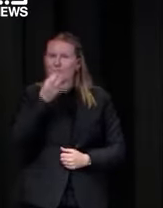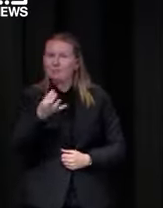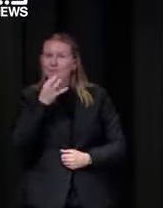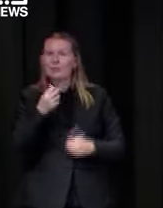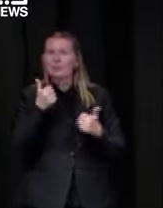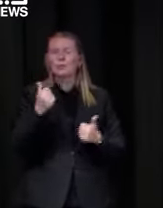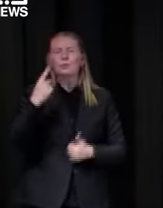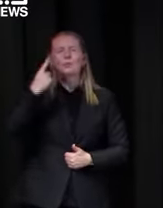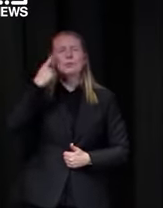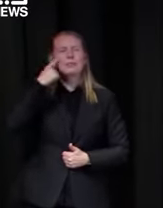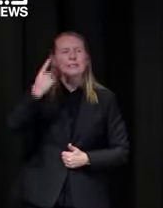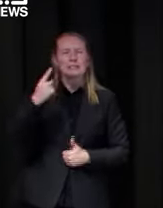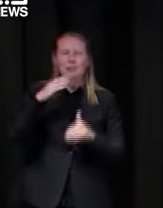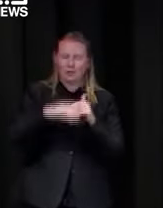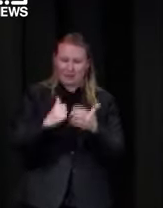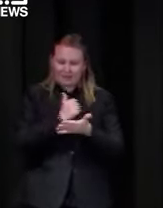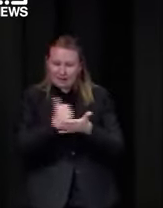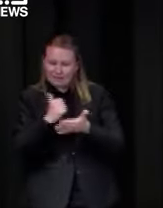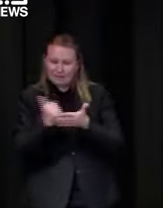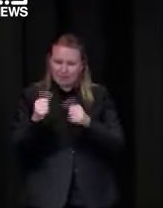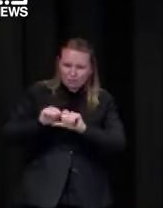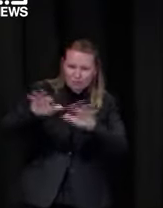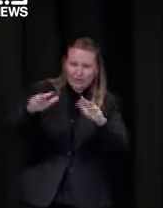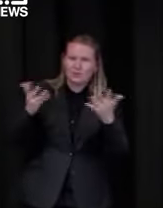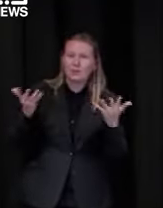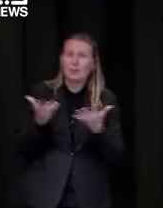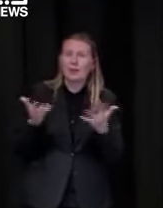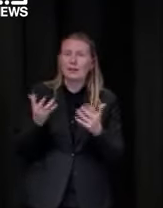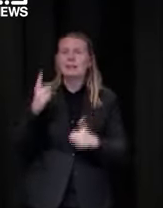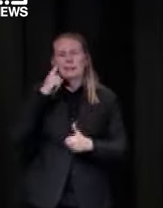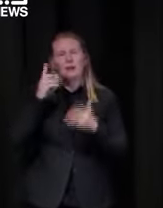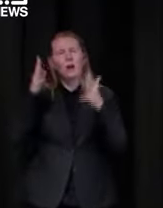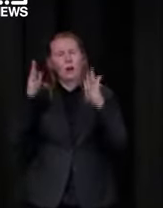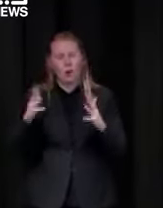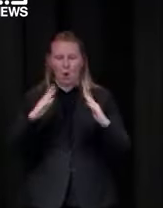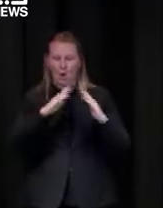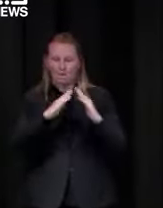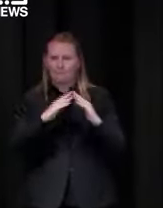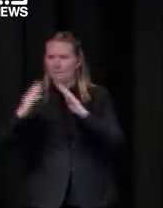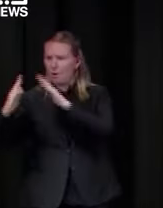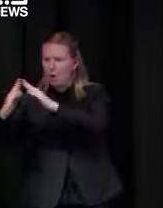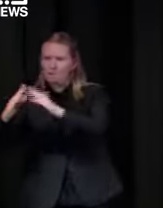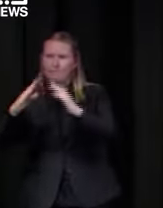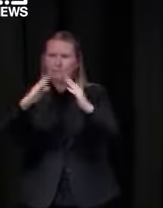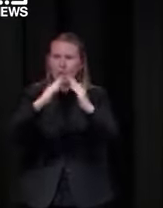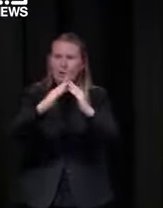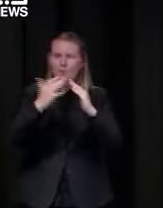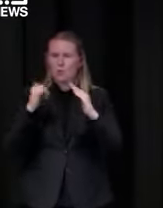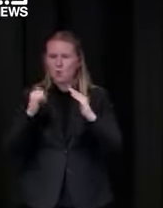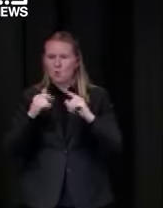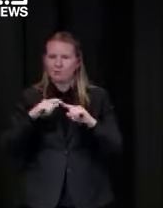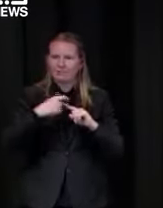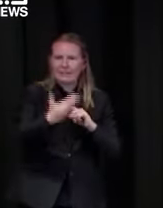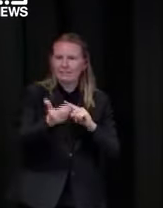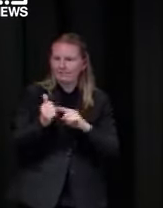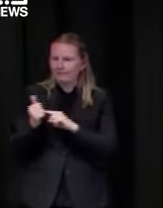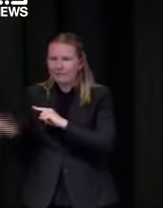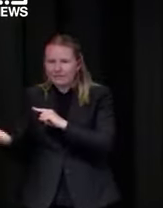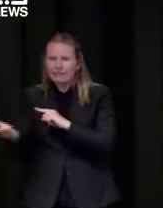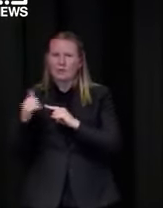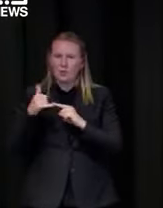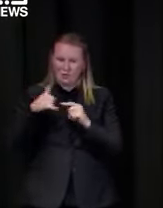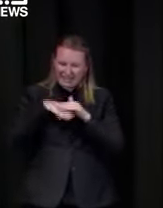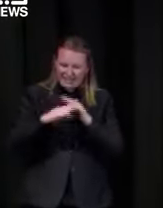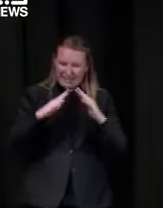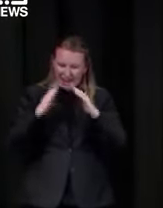and the majority of that transmission continues to be within the home and between households and again i say um by all means focus on those